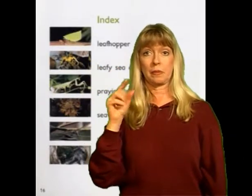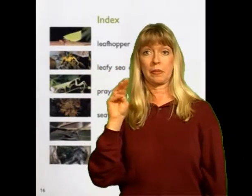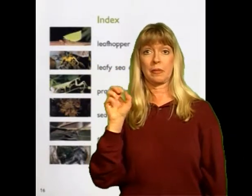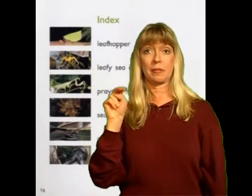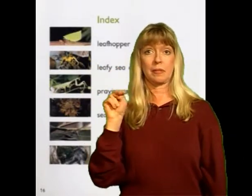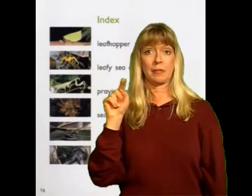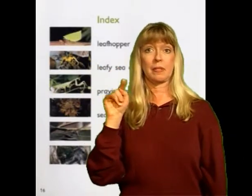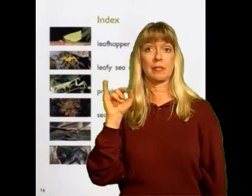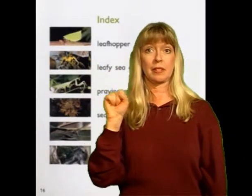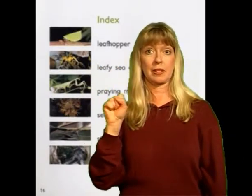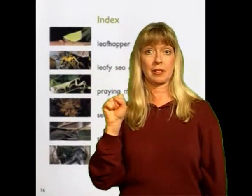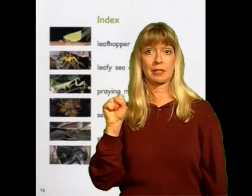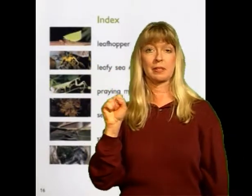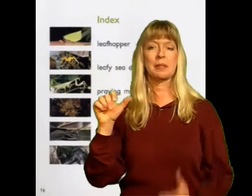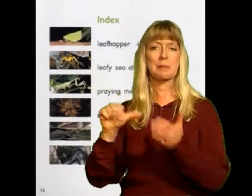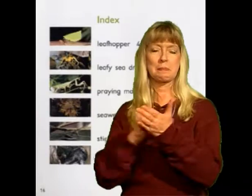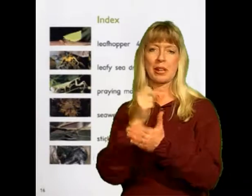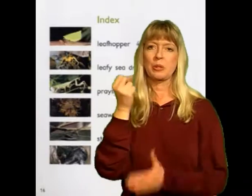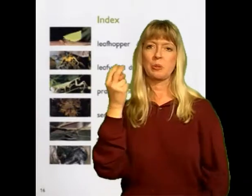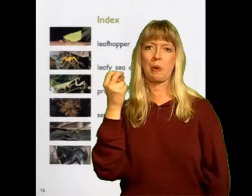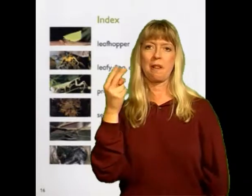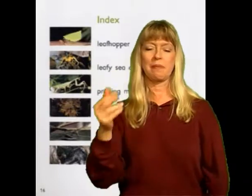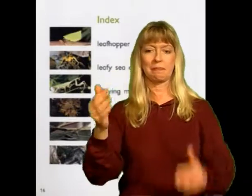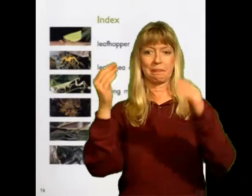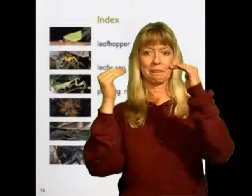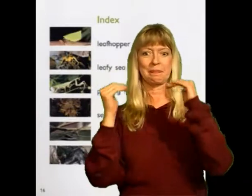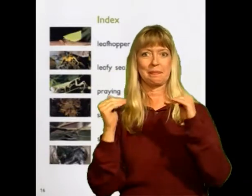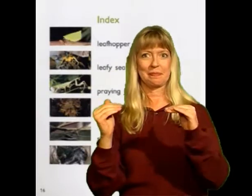Preying mantis Page 12